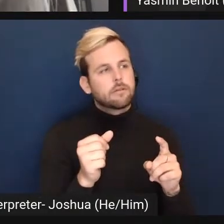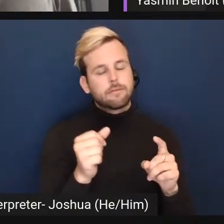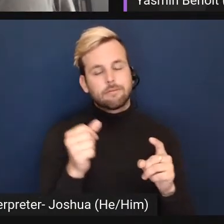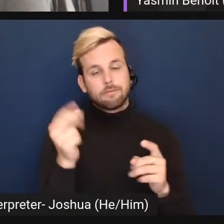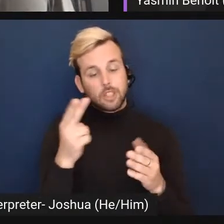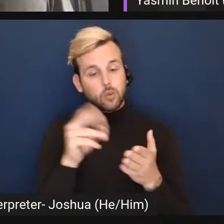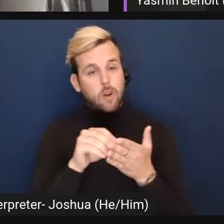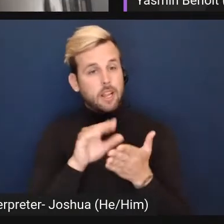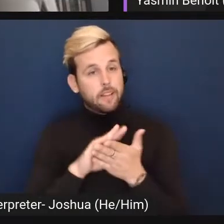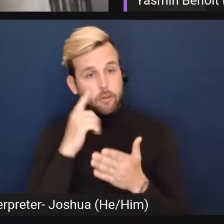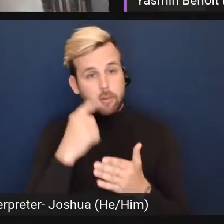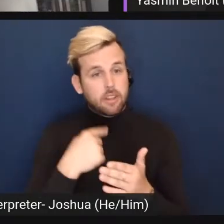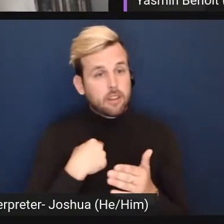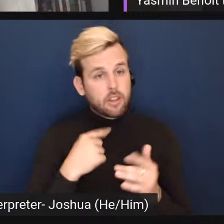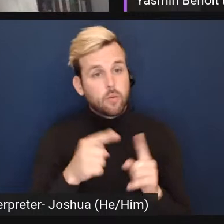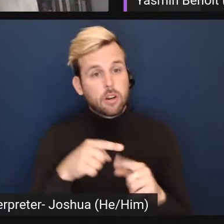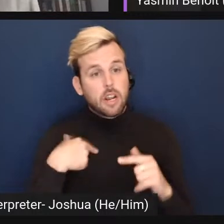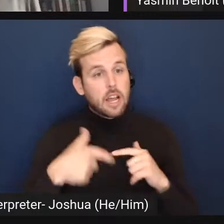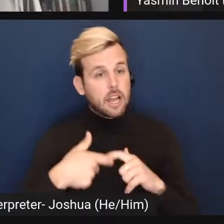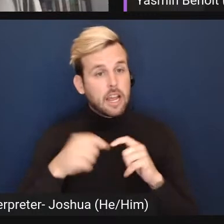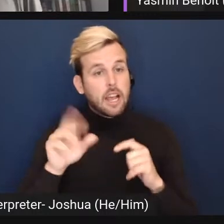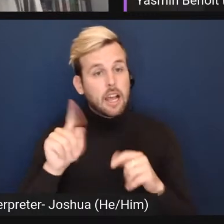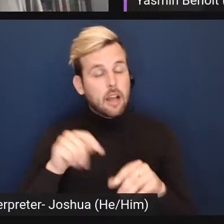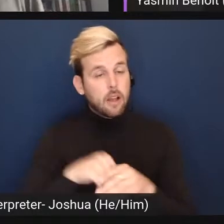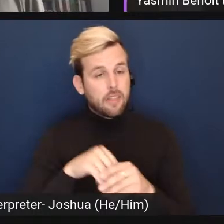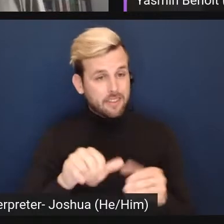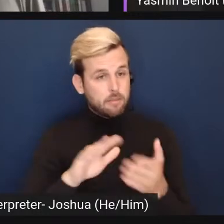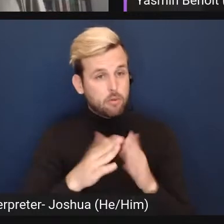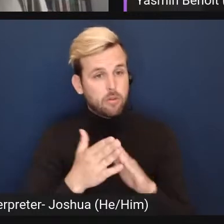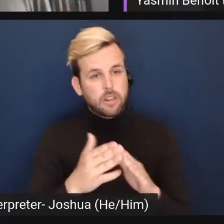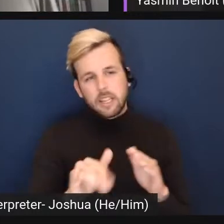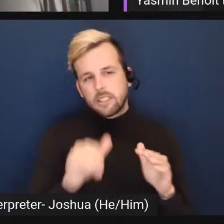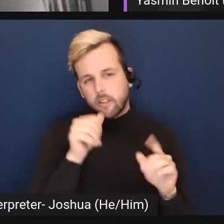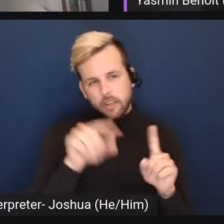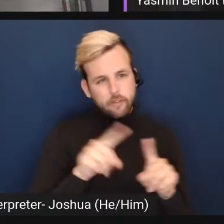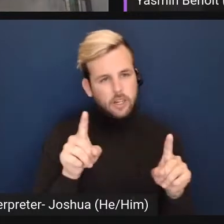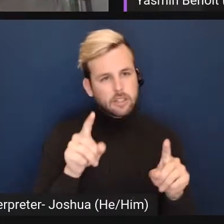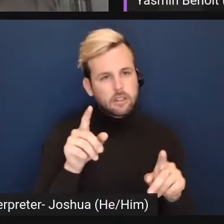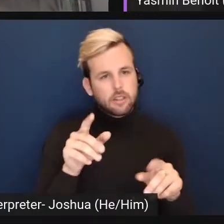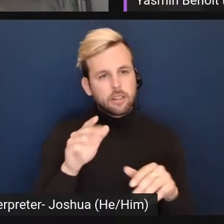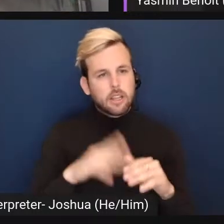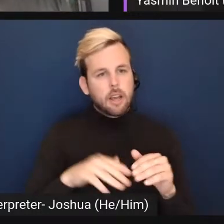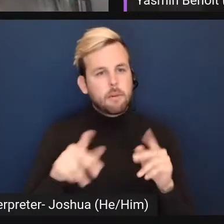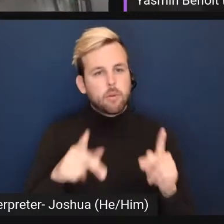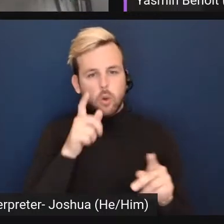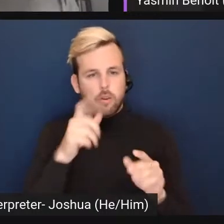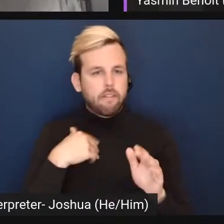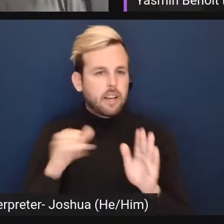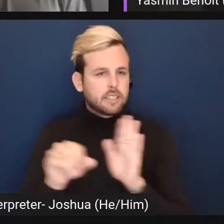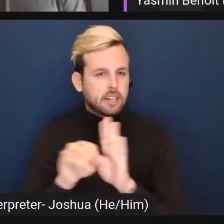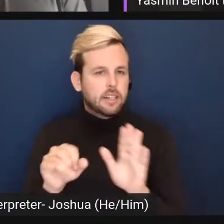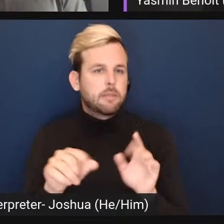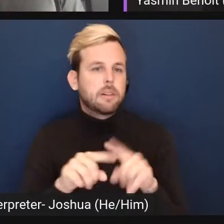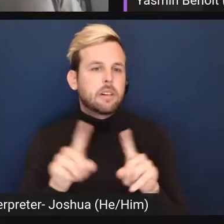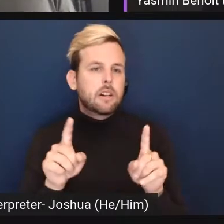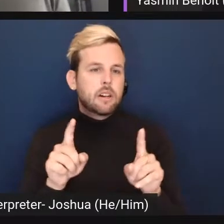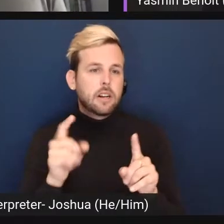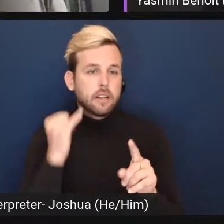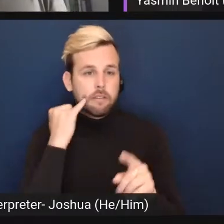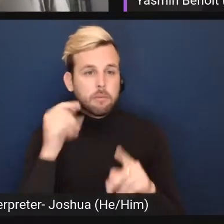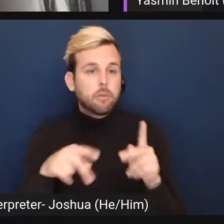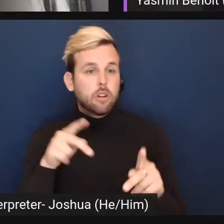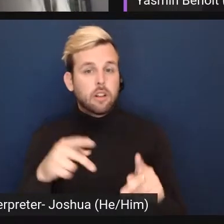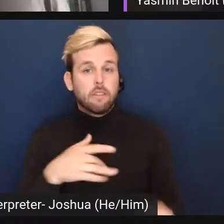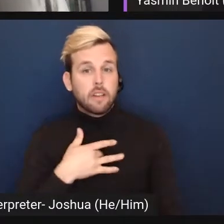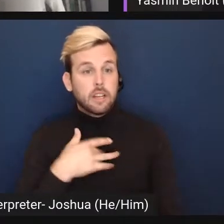historically for me, when I've been hanging out in ace community, that's, that's not the difference that people root their identity on. but if people